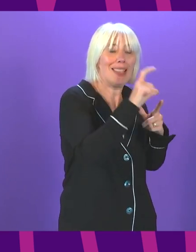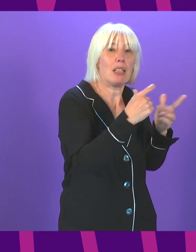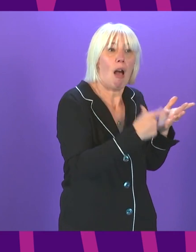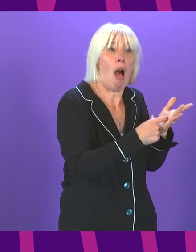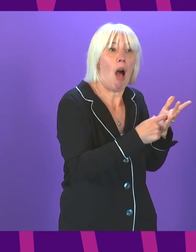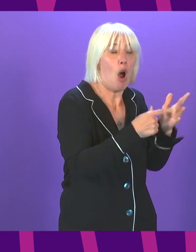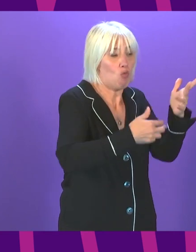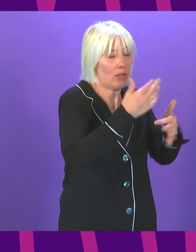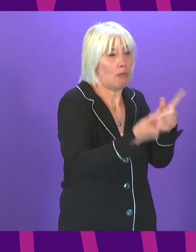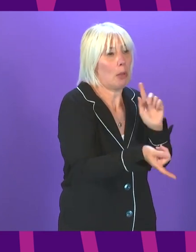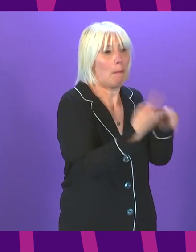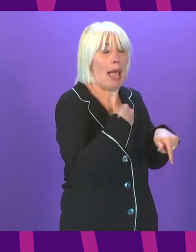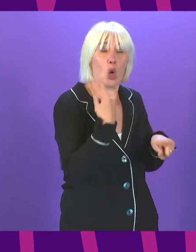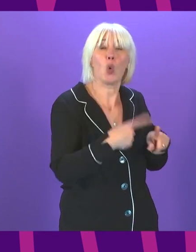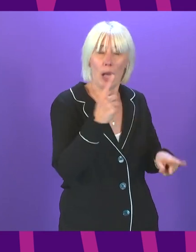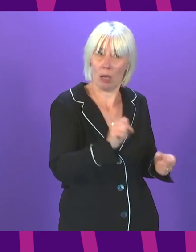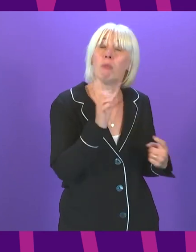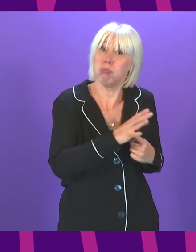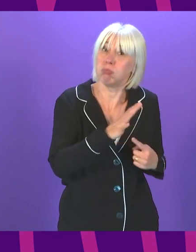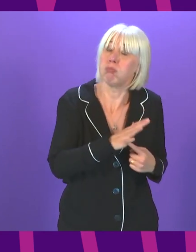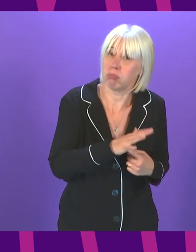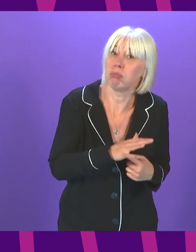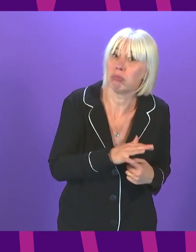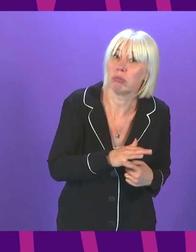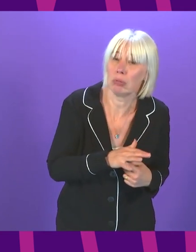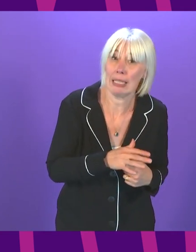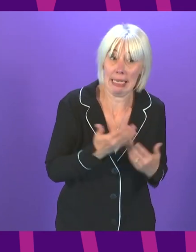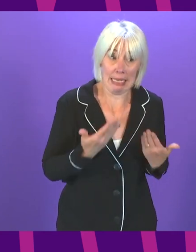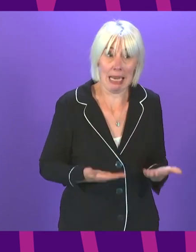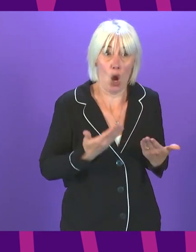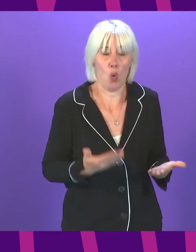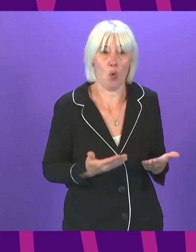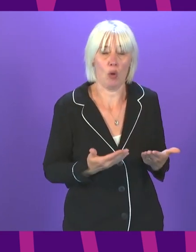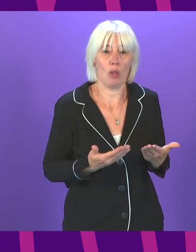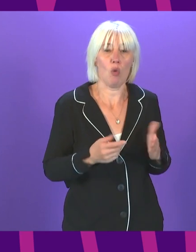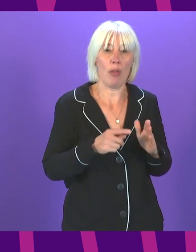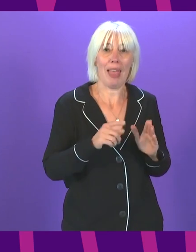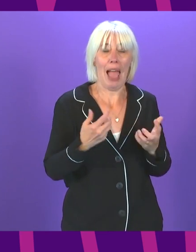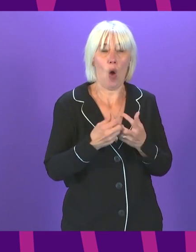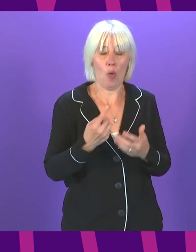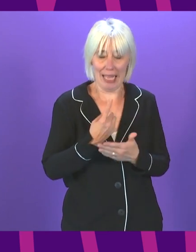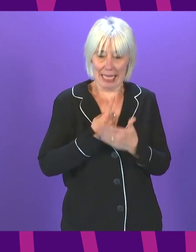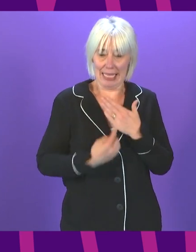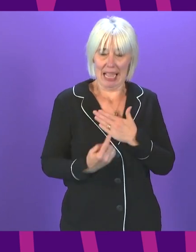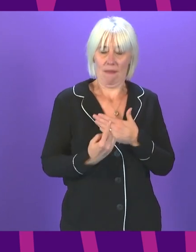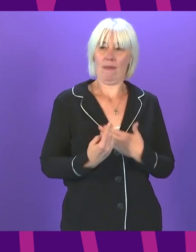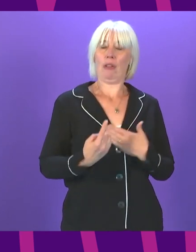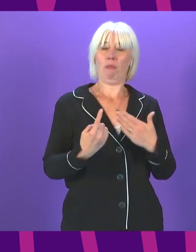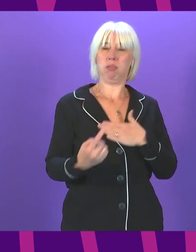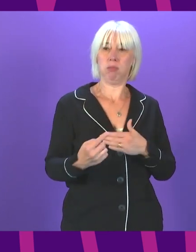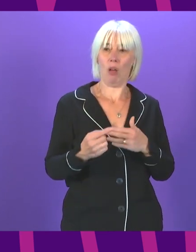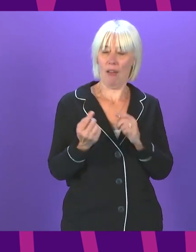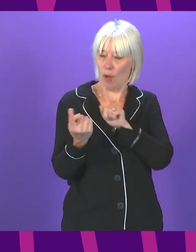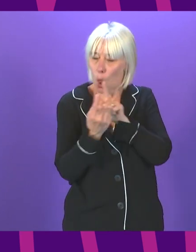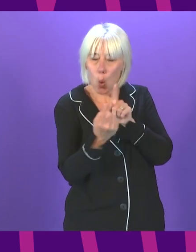relatively quickly, which is important, given particularly now that the rules around self-isolation for close contacts have changed.